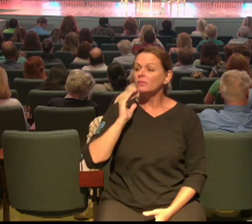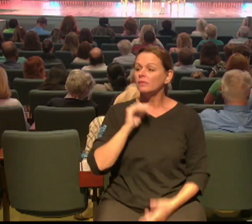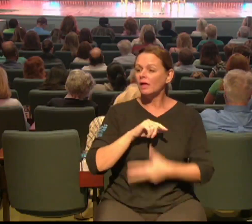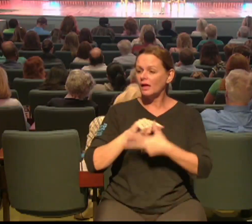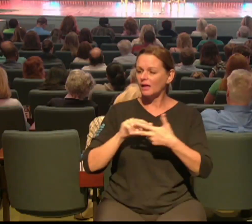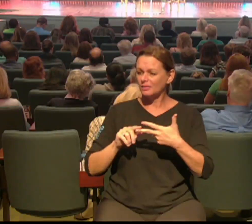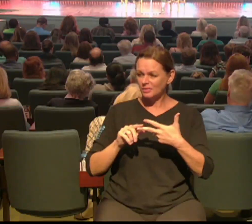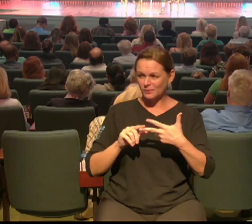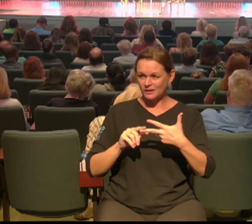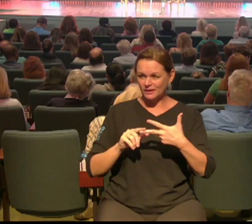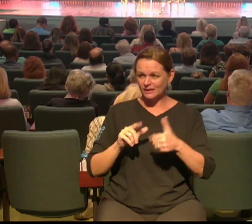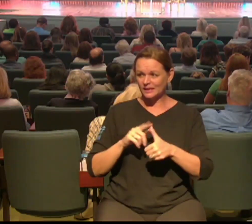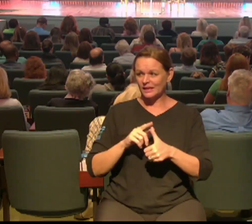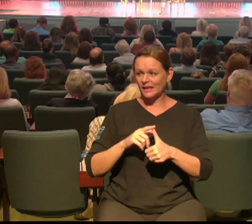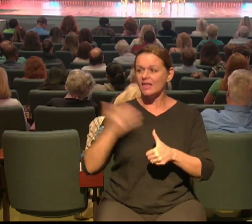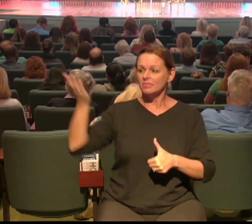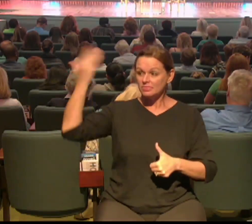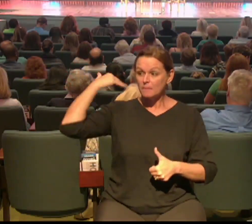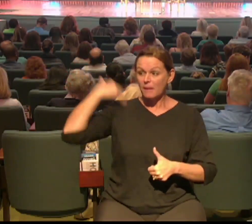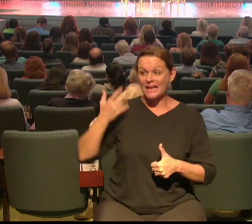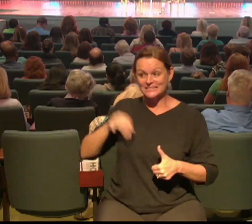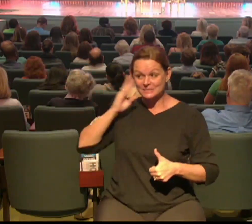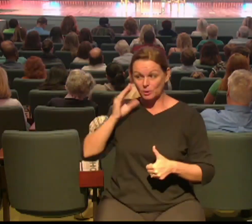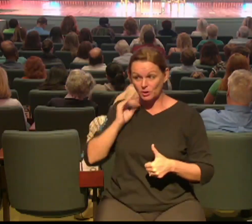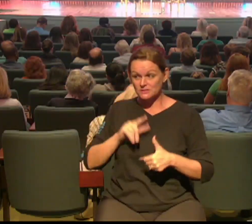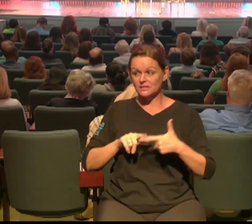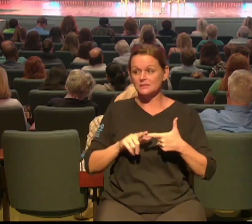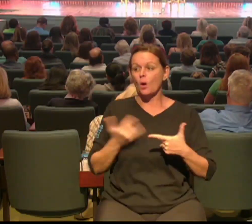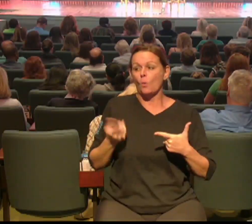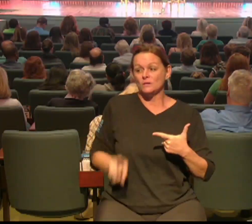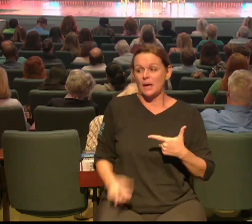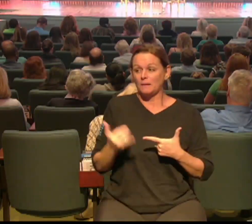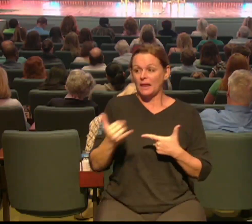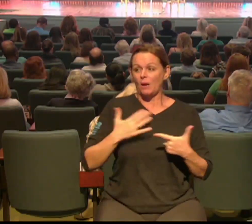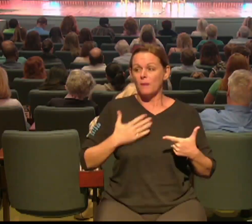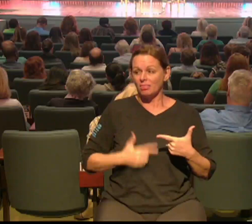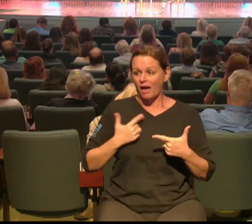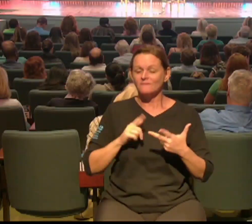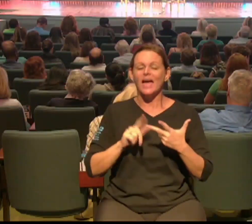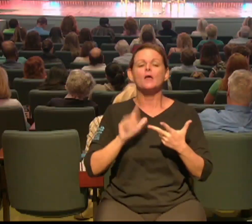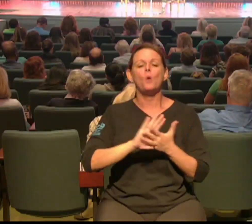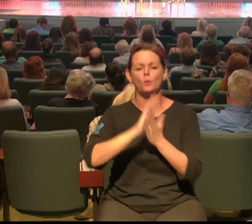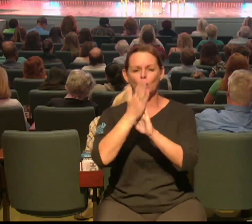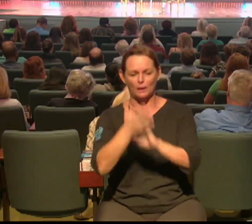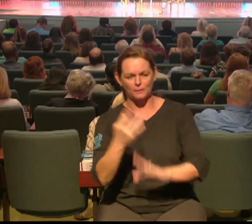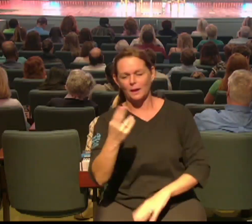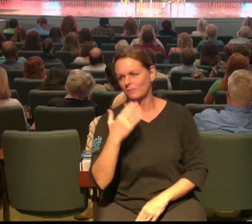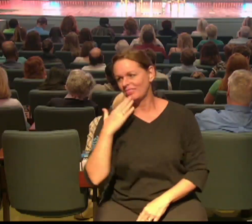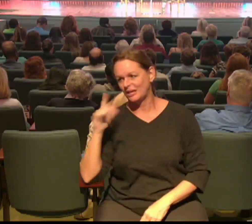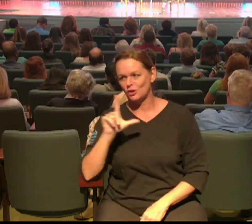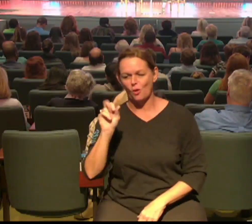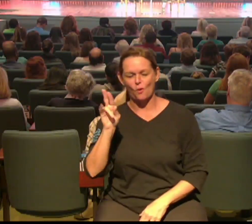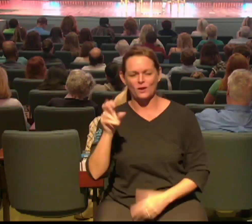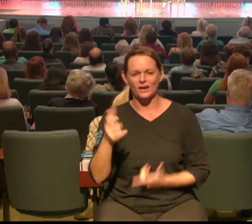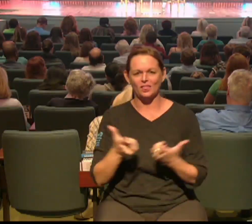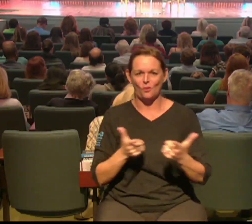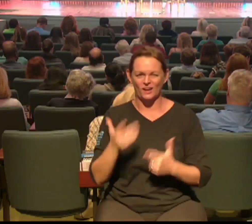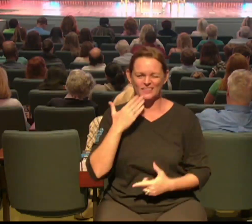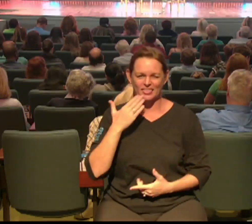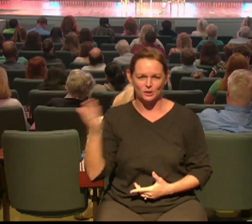story with them it's not complicated yeah think about it you know people could care less about what some pastor may say or a theologian would say but they